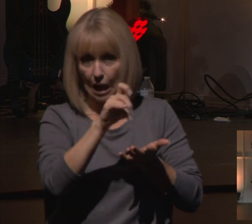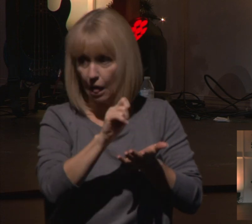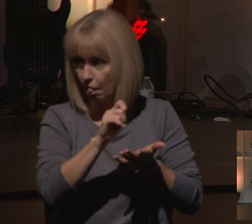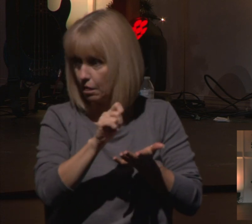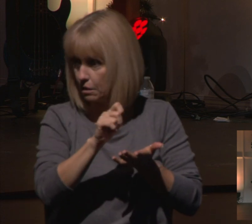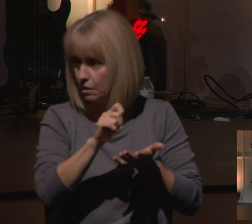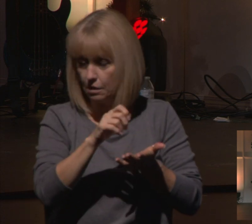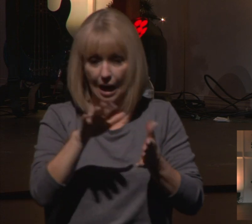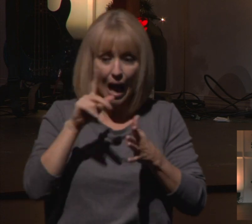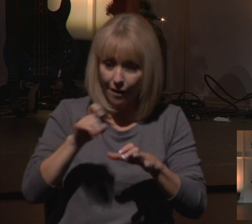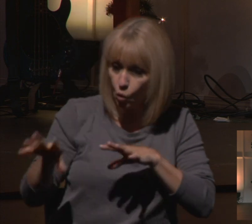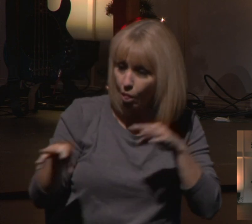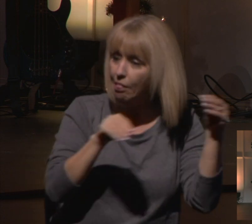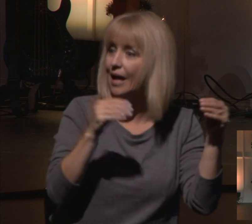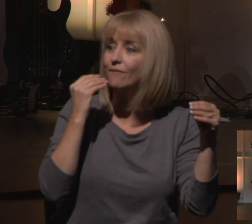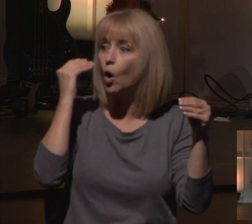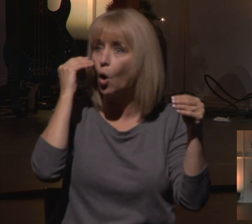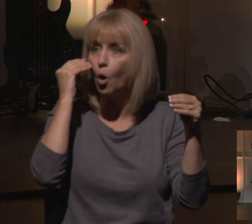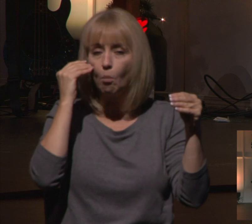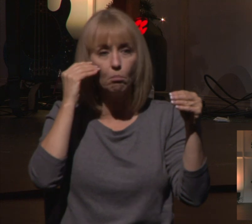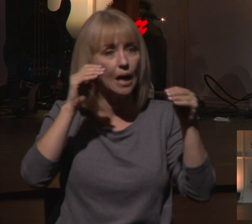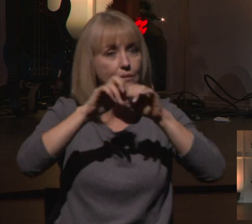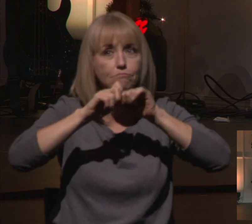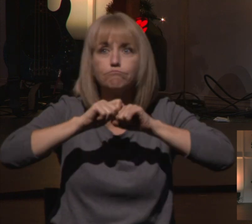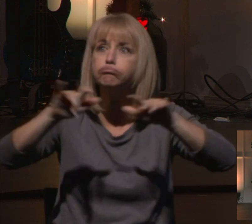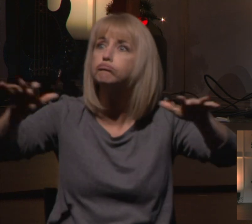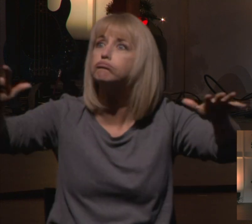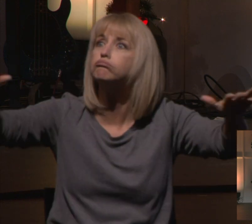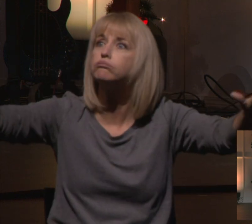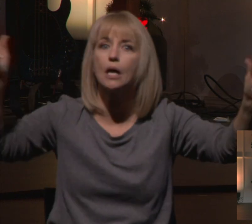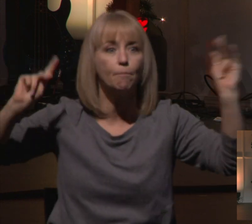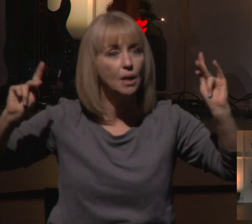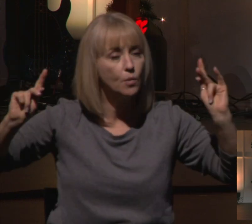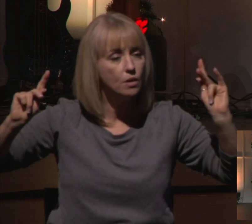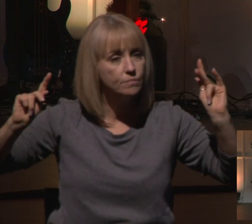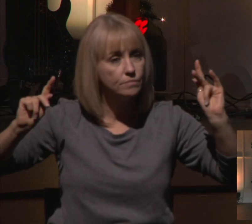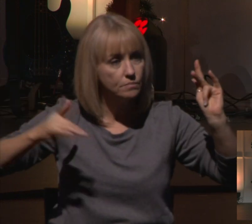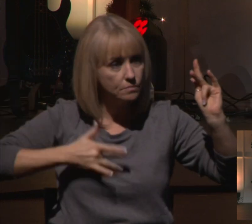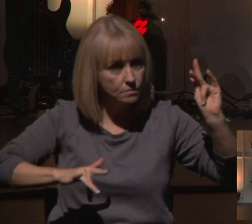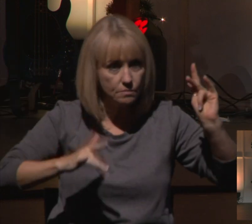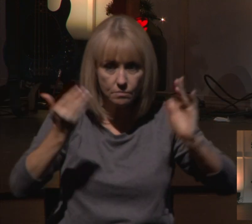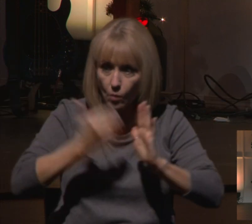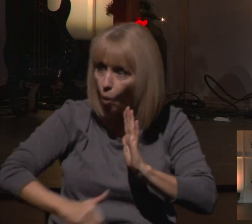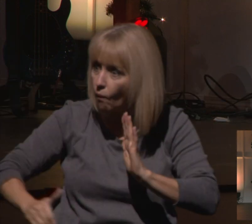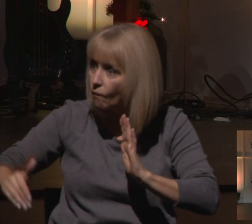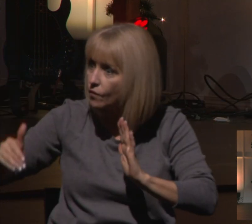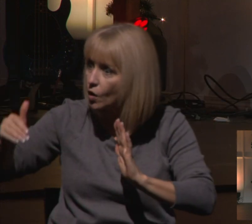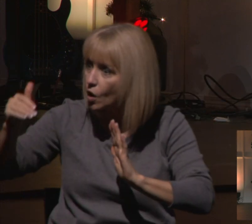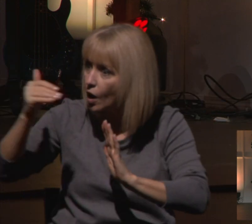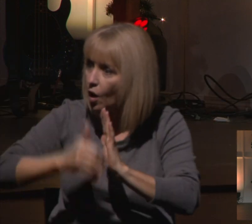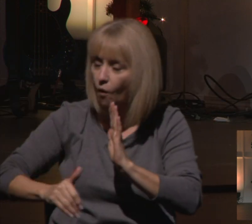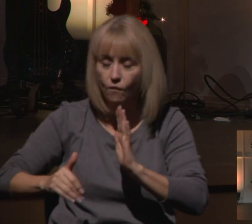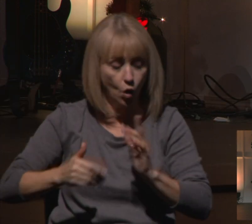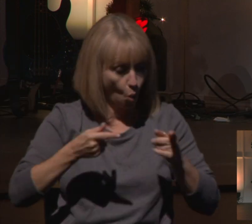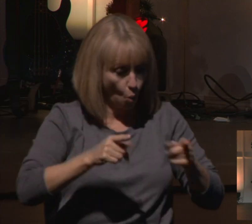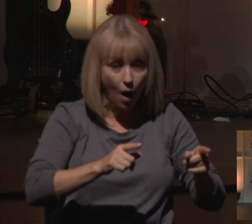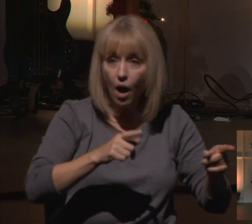leave the home, and they're scattered across the nations and across the world. And while they're in exile,